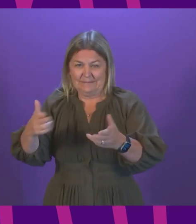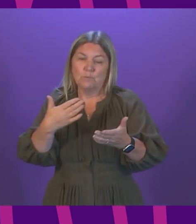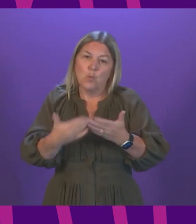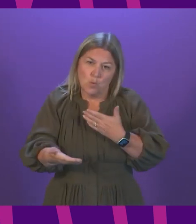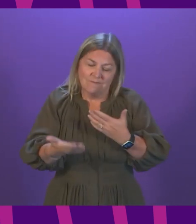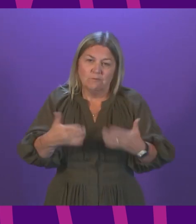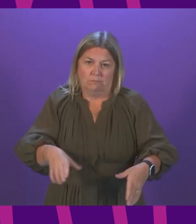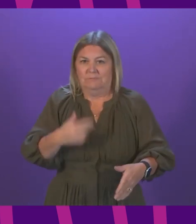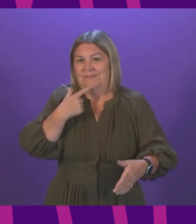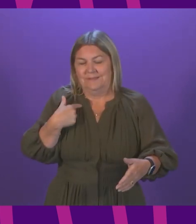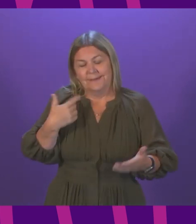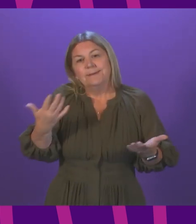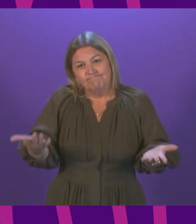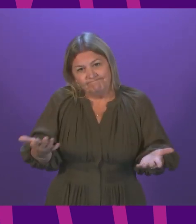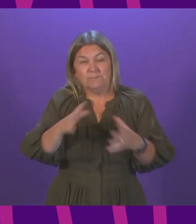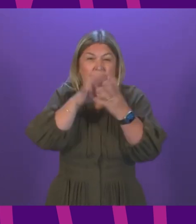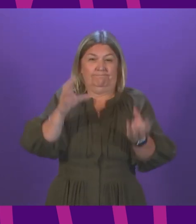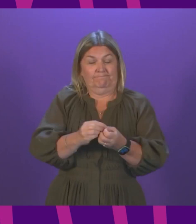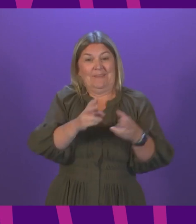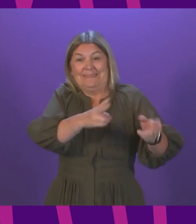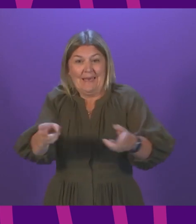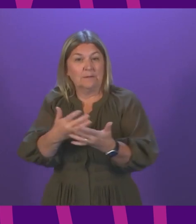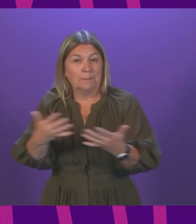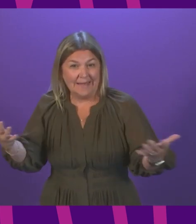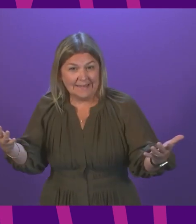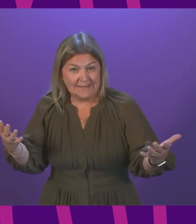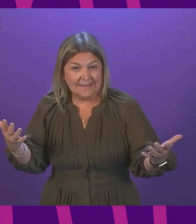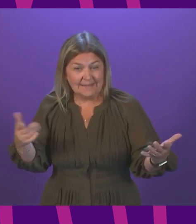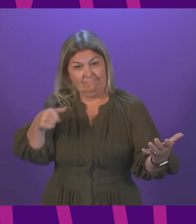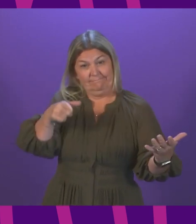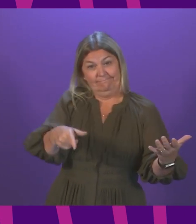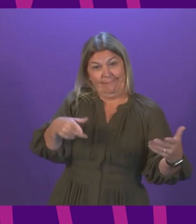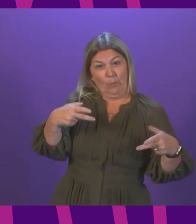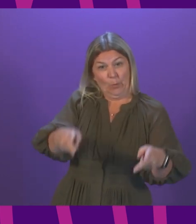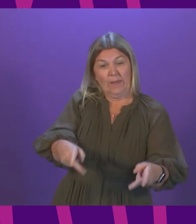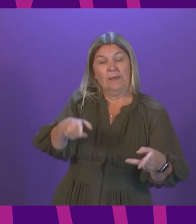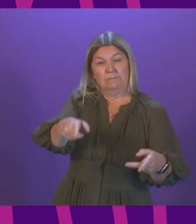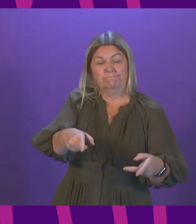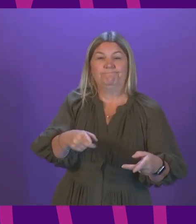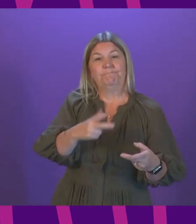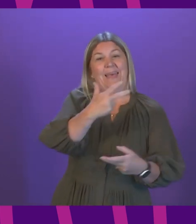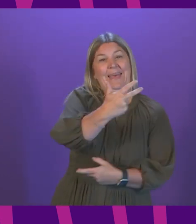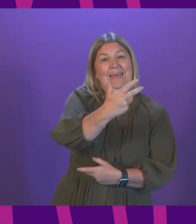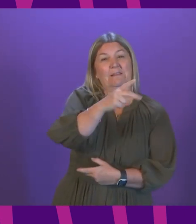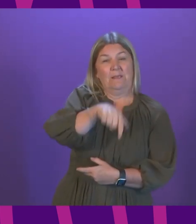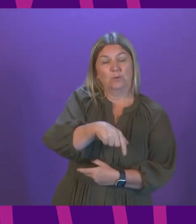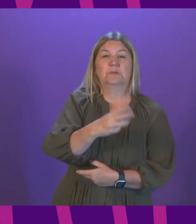past 24 hours. That takes the total number of deaths registered under this daily definition to 8